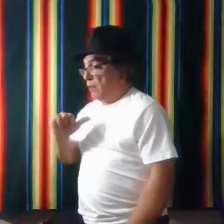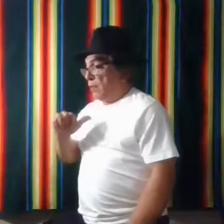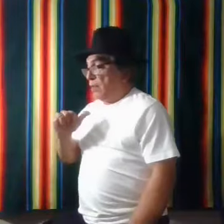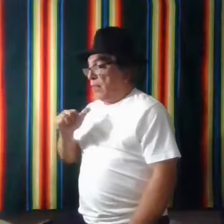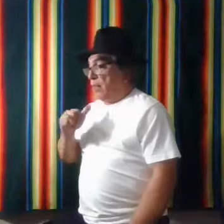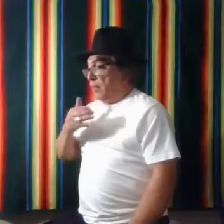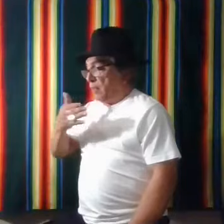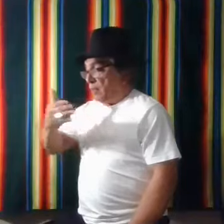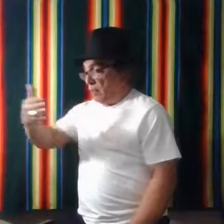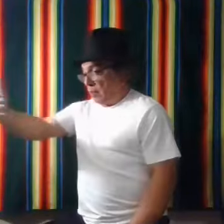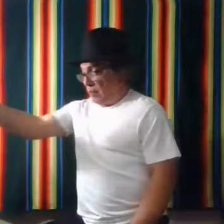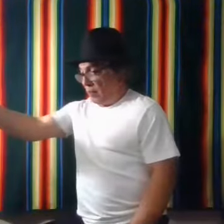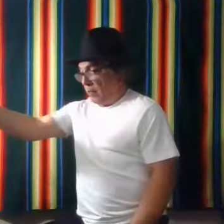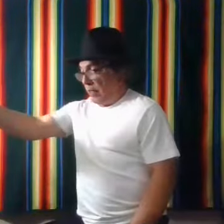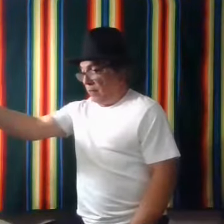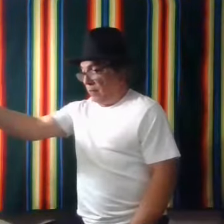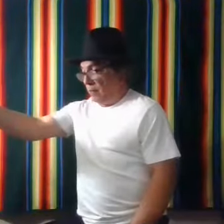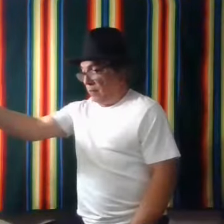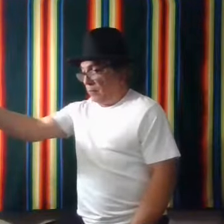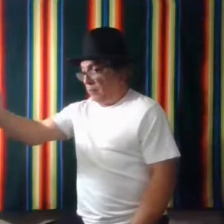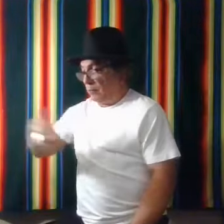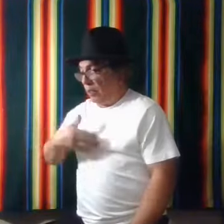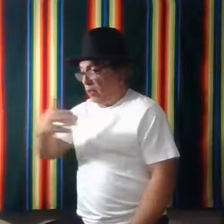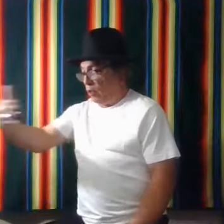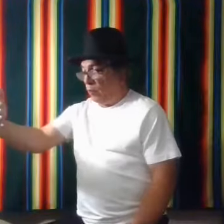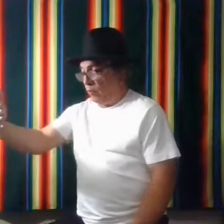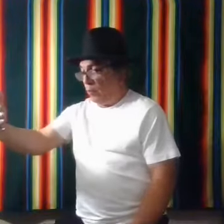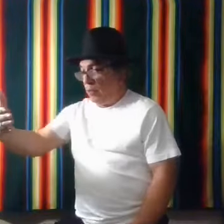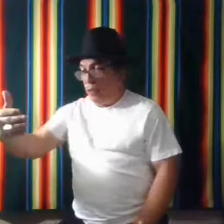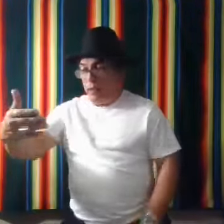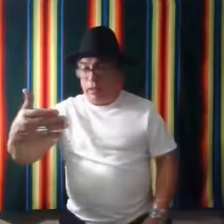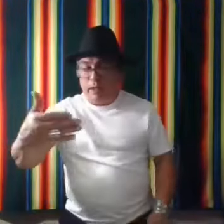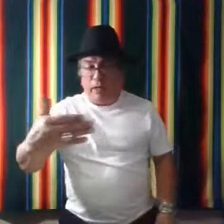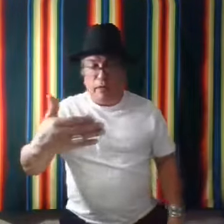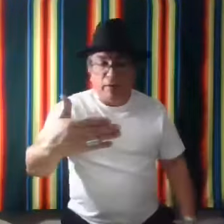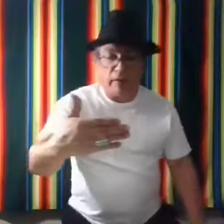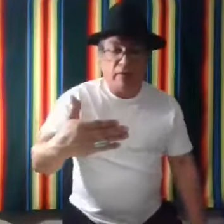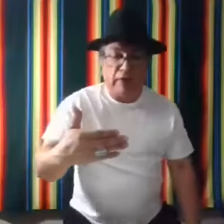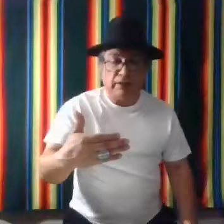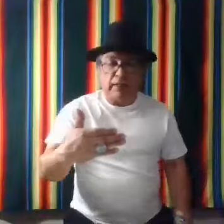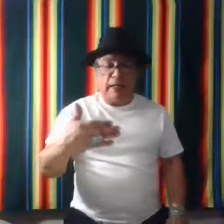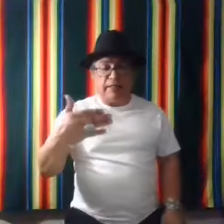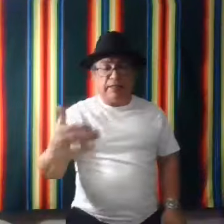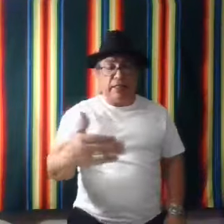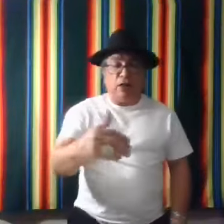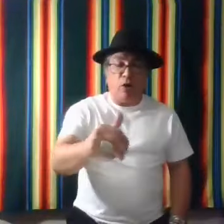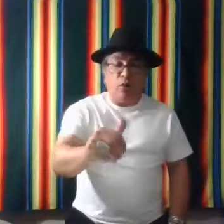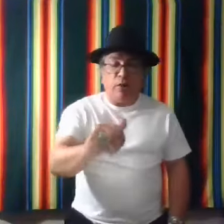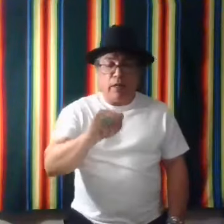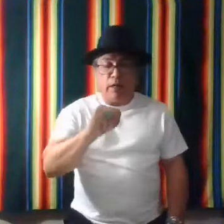And then that. I know. Now, if I said I didn't know, I